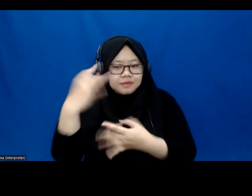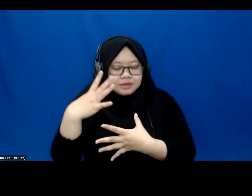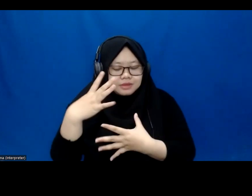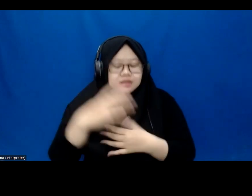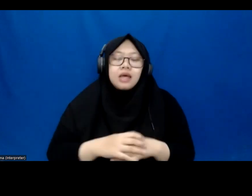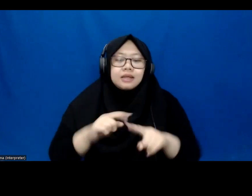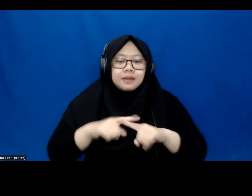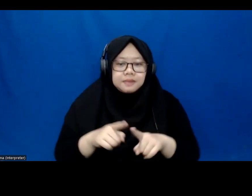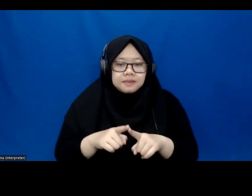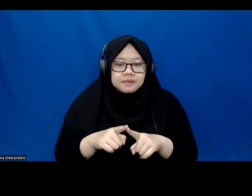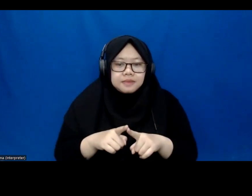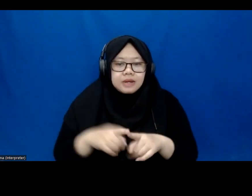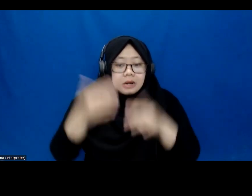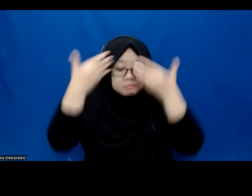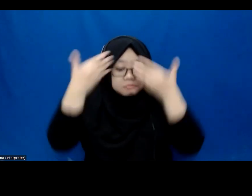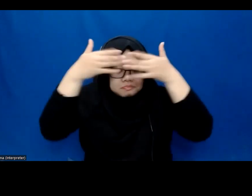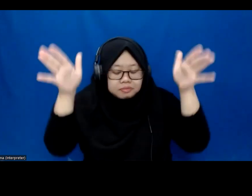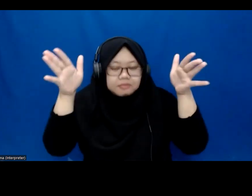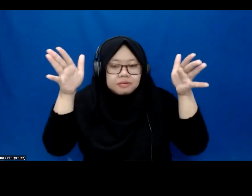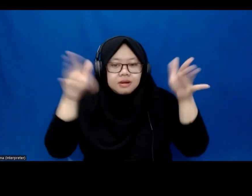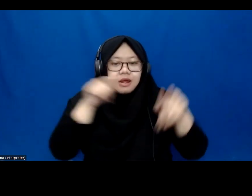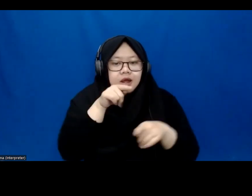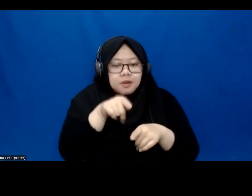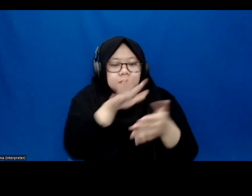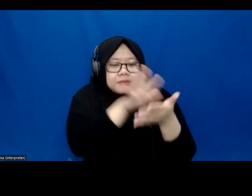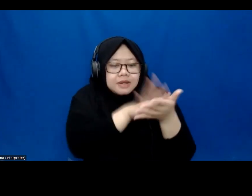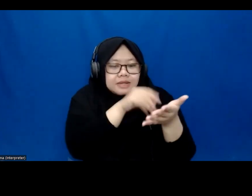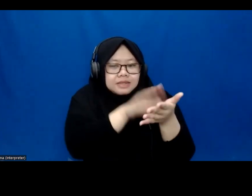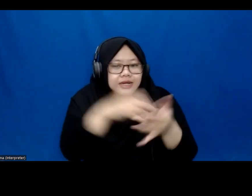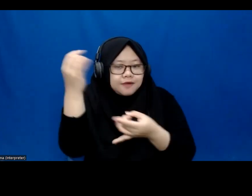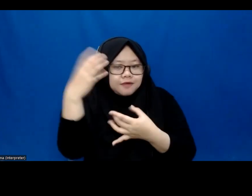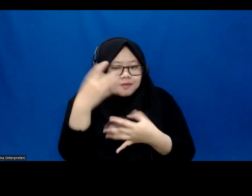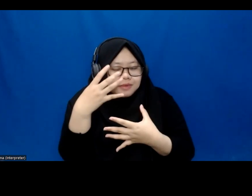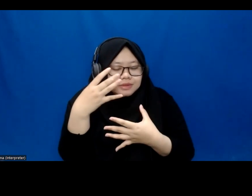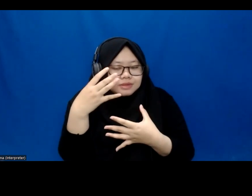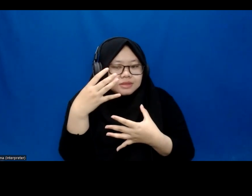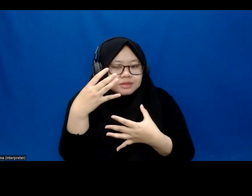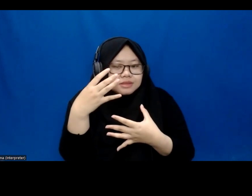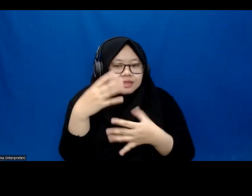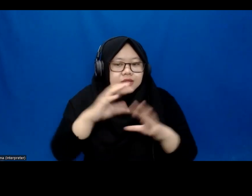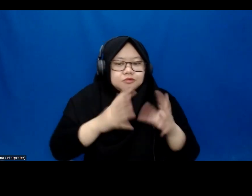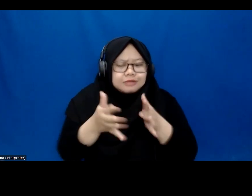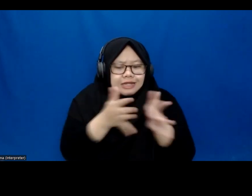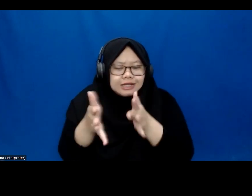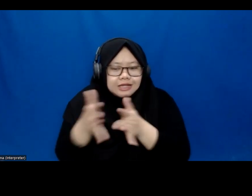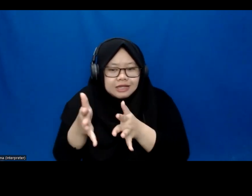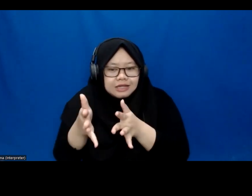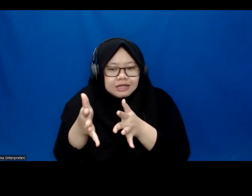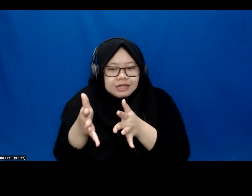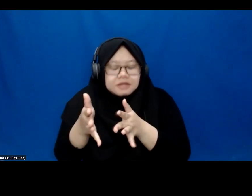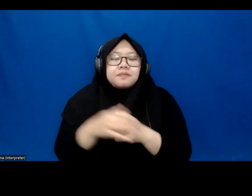when your mindset is open, even if you are learning information or tools or strategies that you've never thought of before,